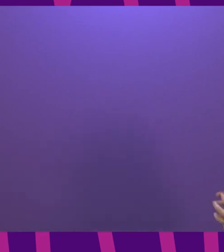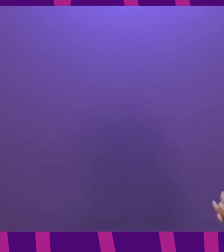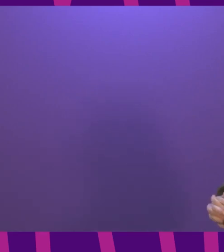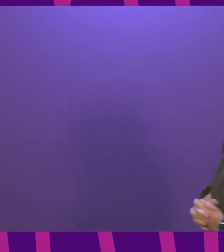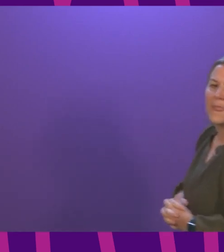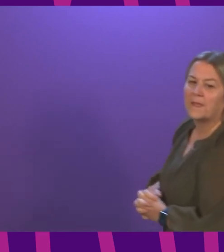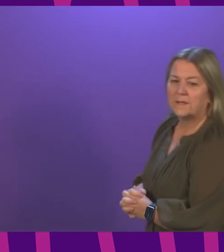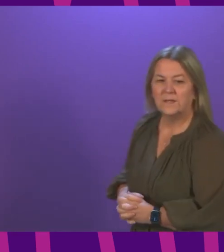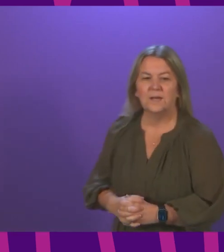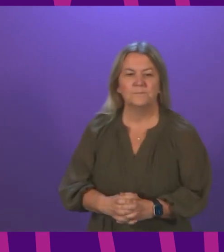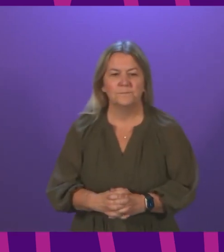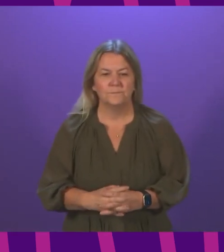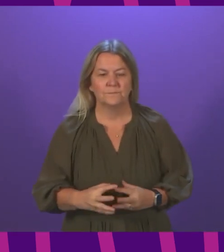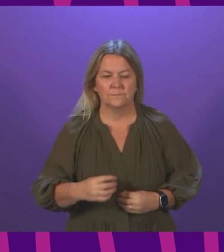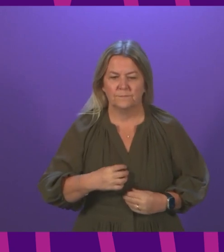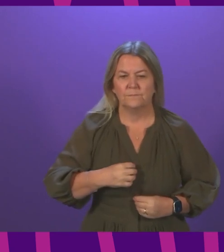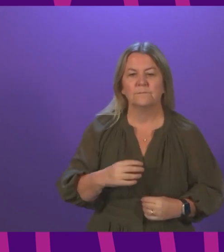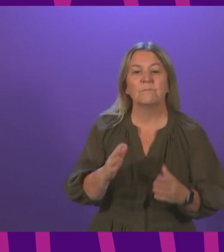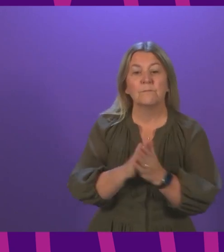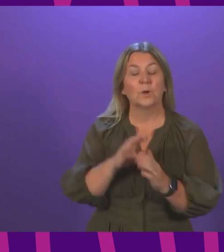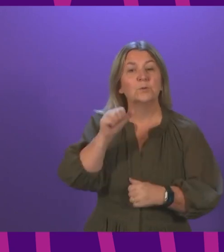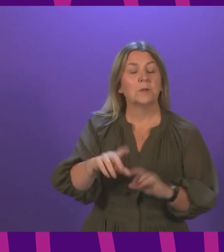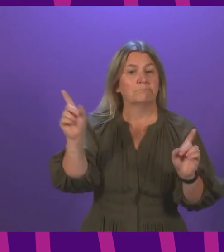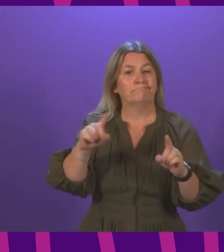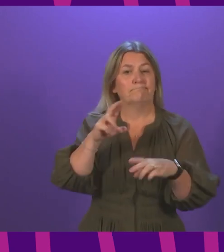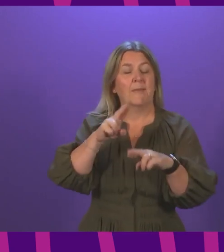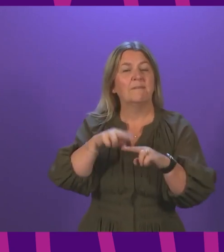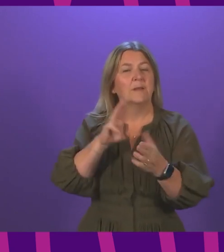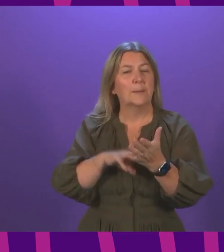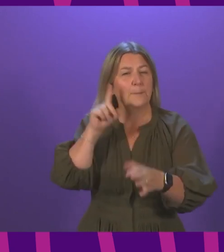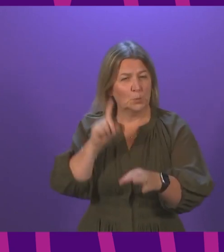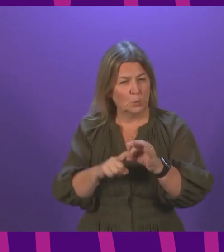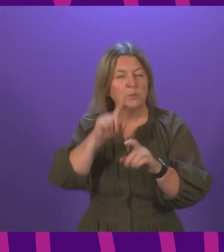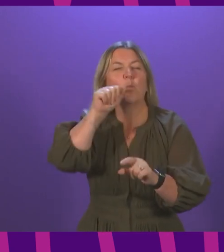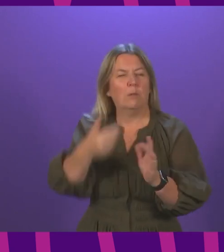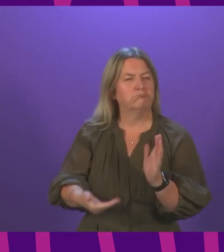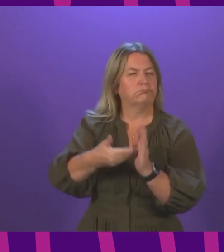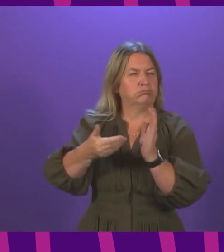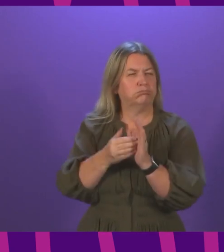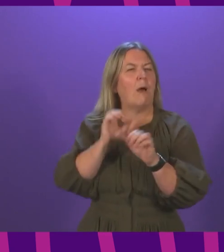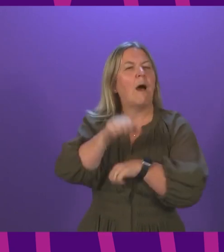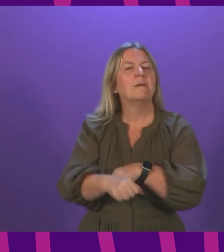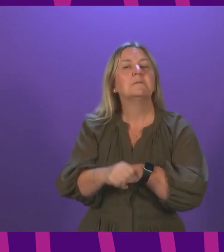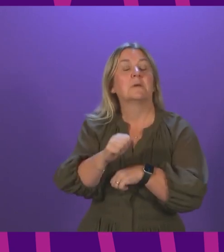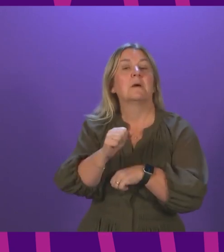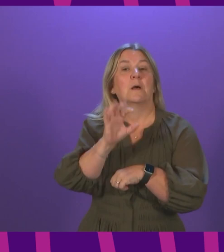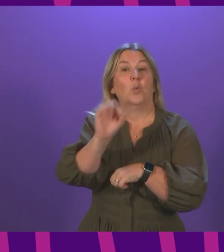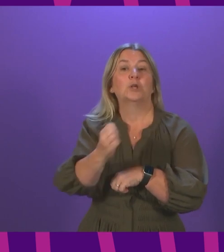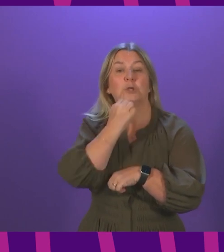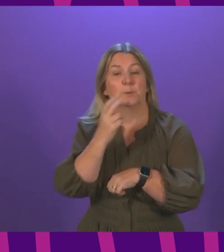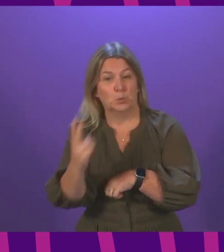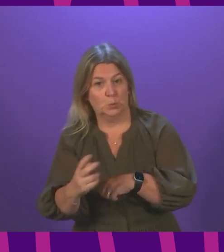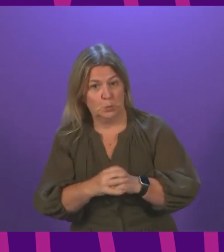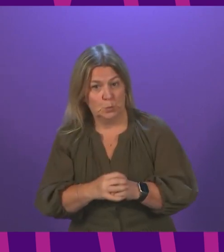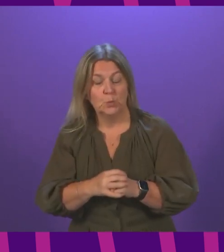some constituency and general supplementaries after question two and some after question three. But members wishing to ask such